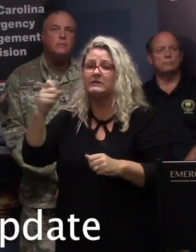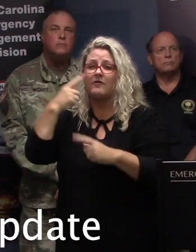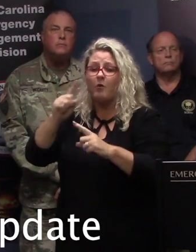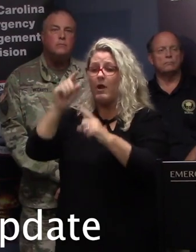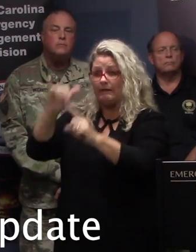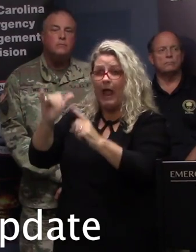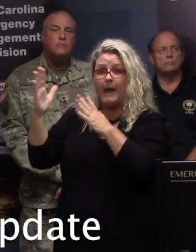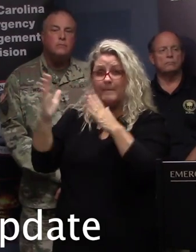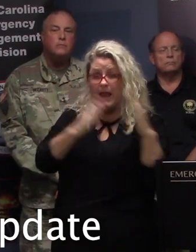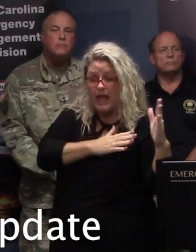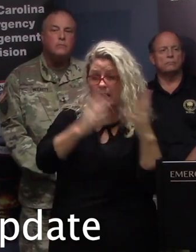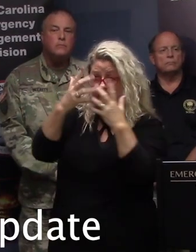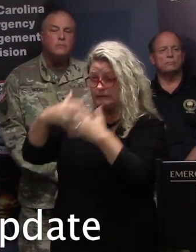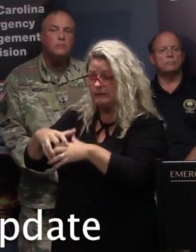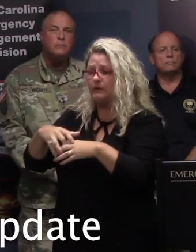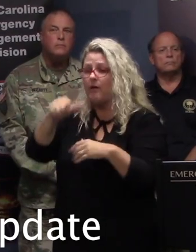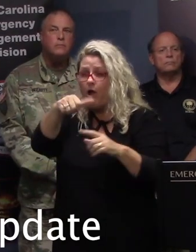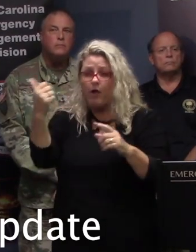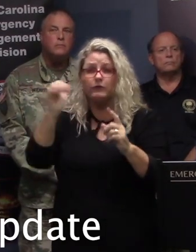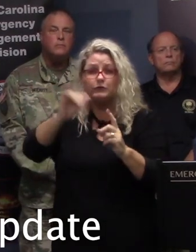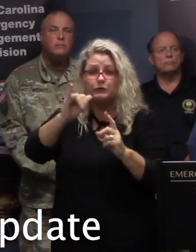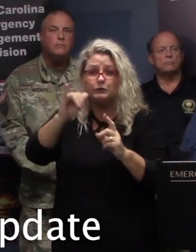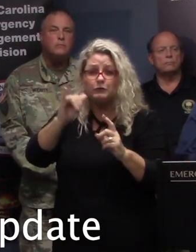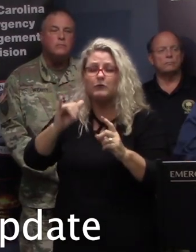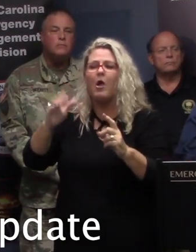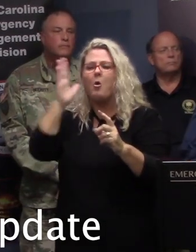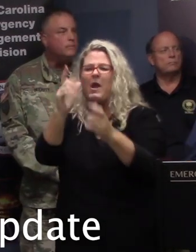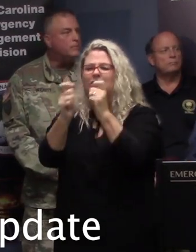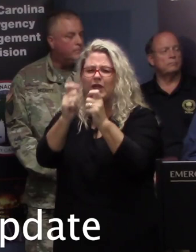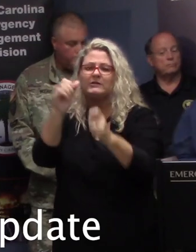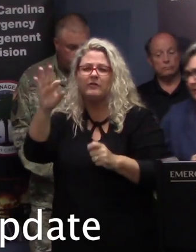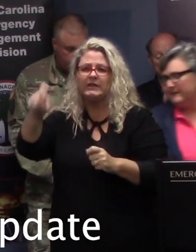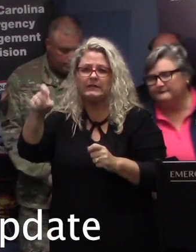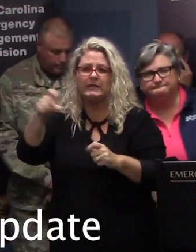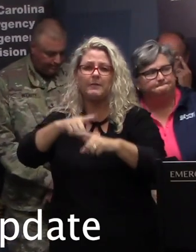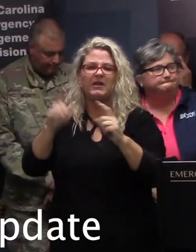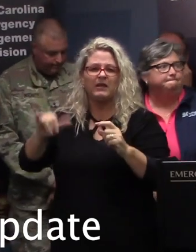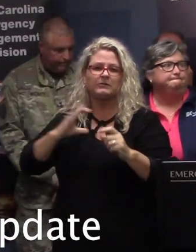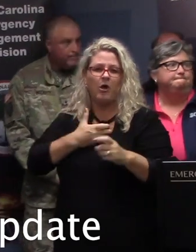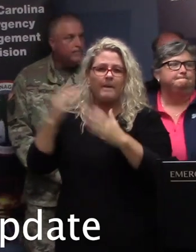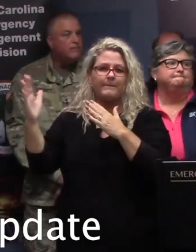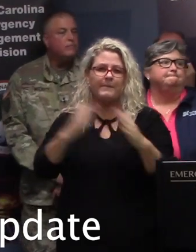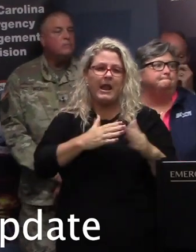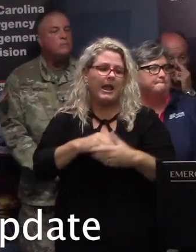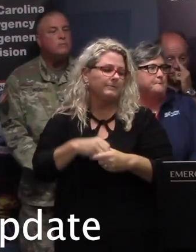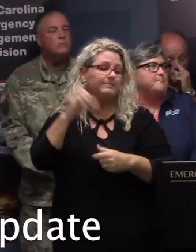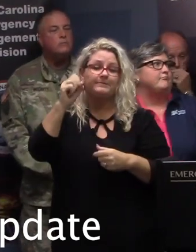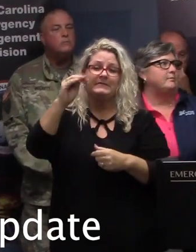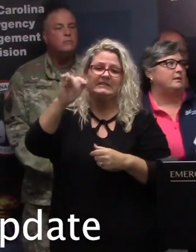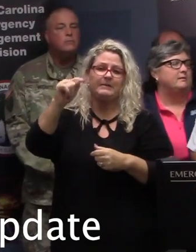as needed, and we will adapt as required in order to keep things moving. Thank you, you very much. Director Smith, Department of Public Safety.